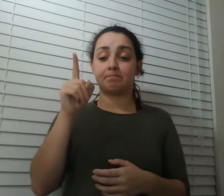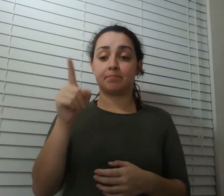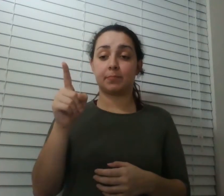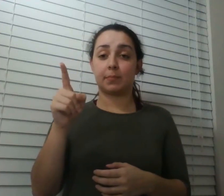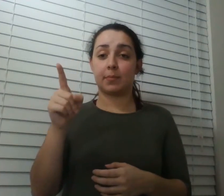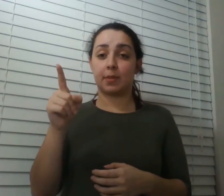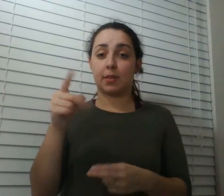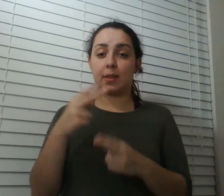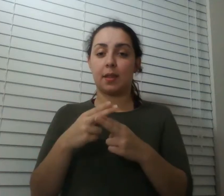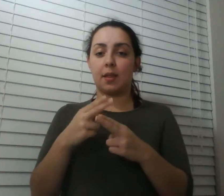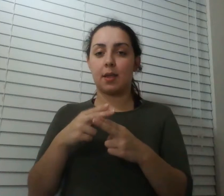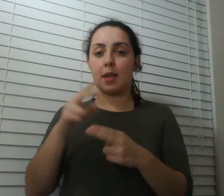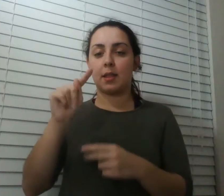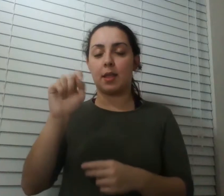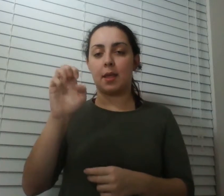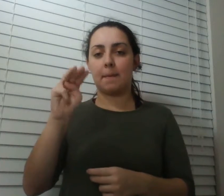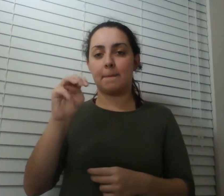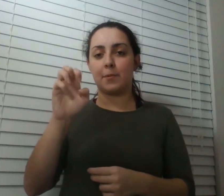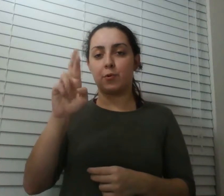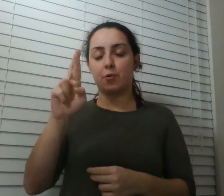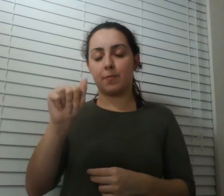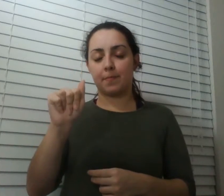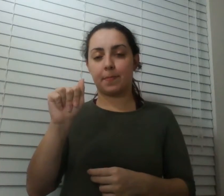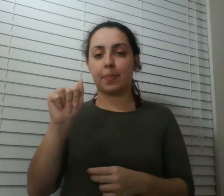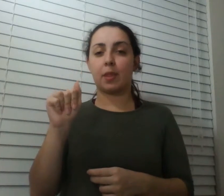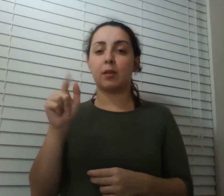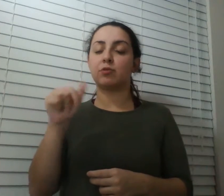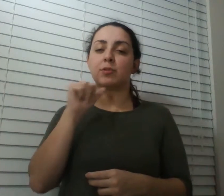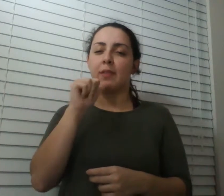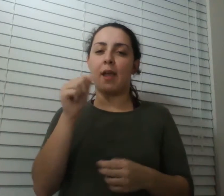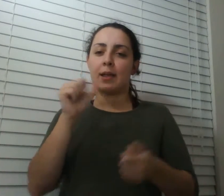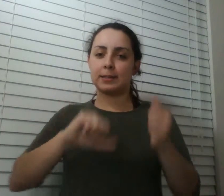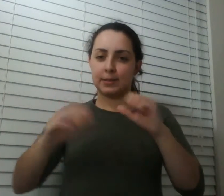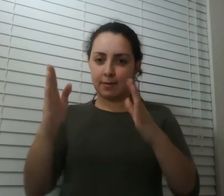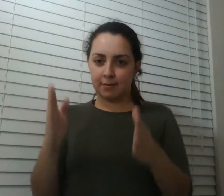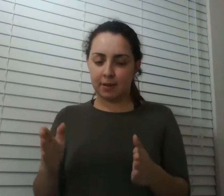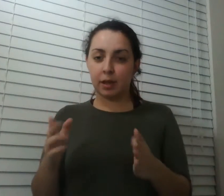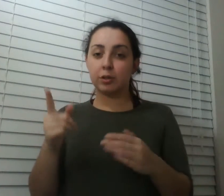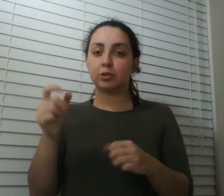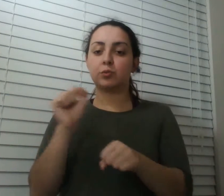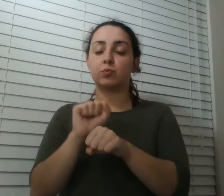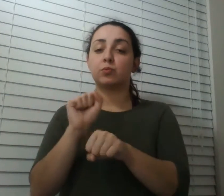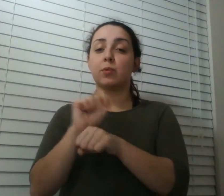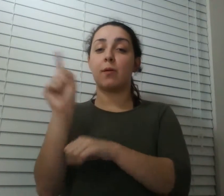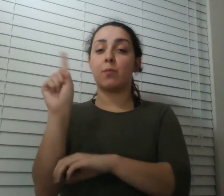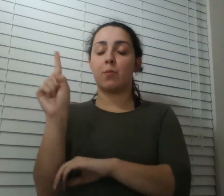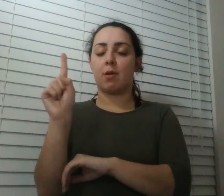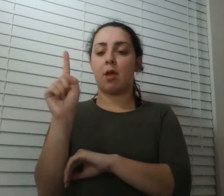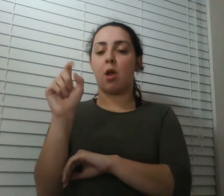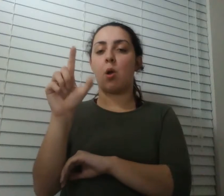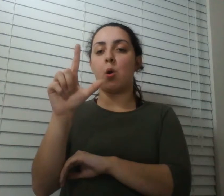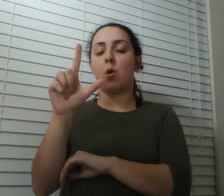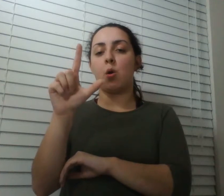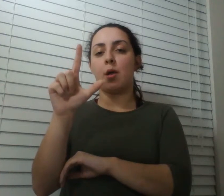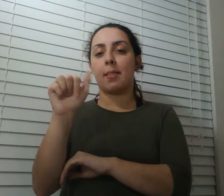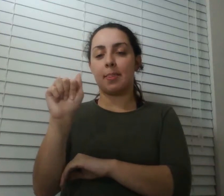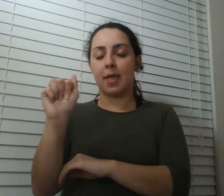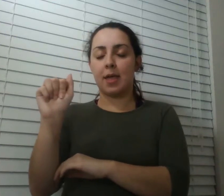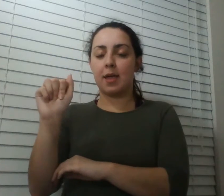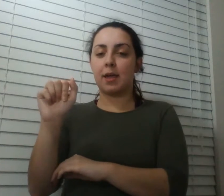tamra carboni tamra is actually not a scientist she worked for the louisiana state museum and back in 1989 she and dr